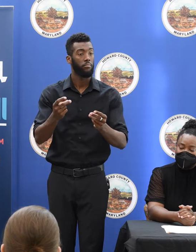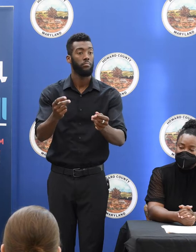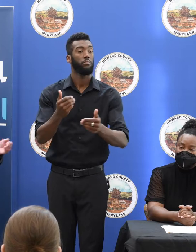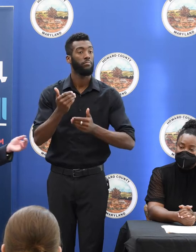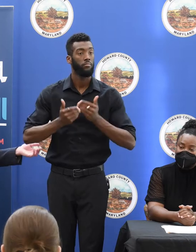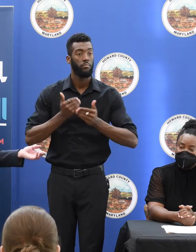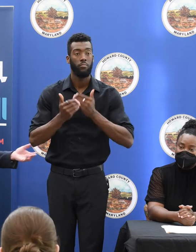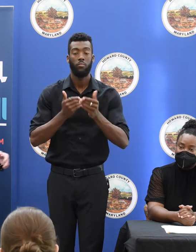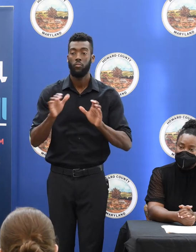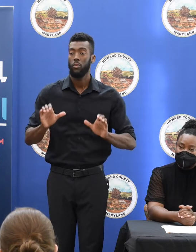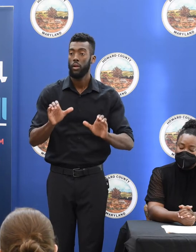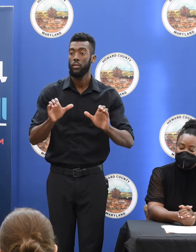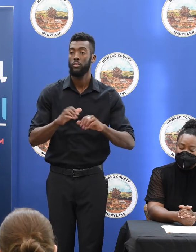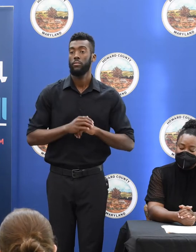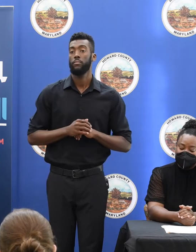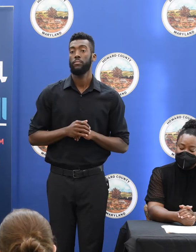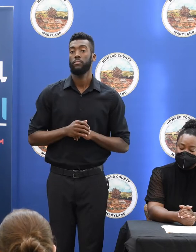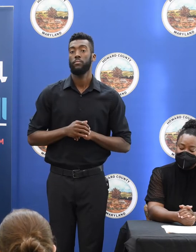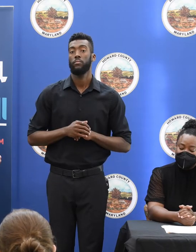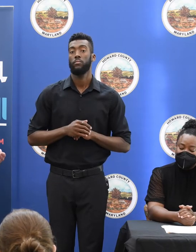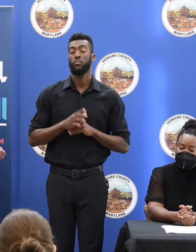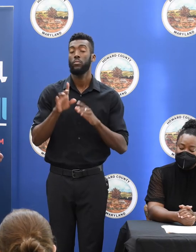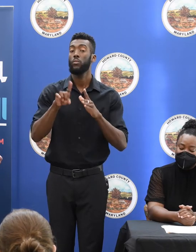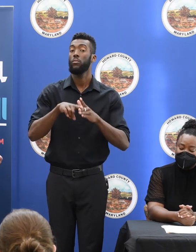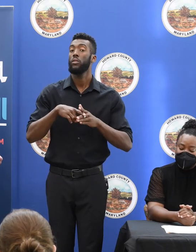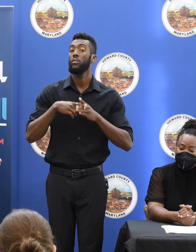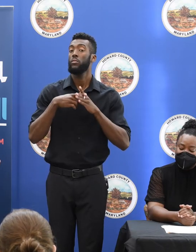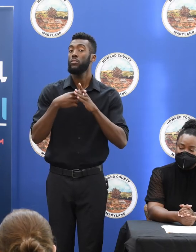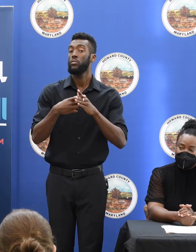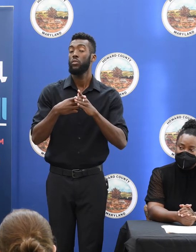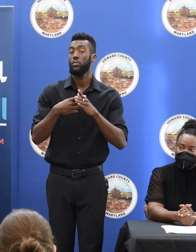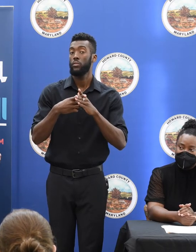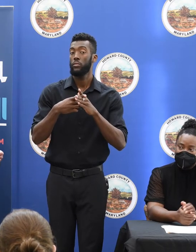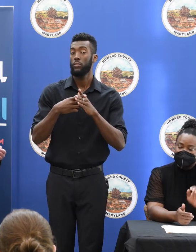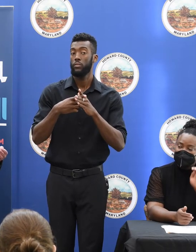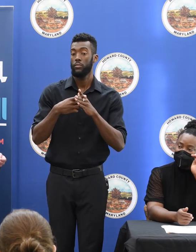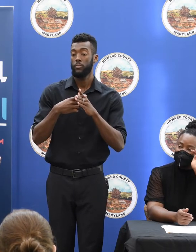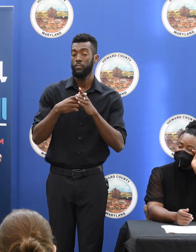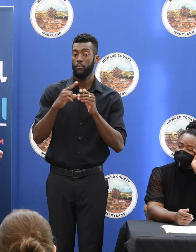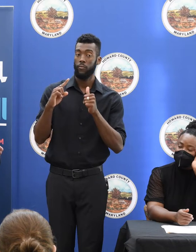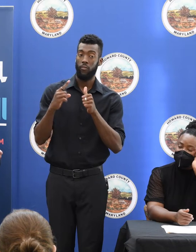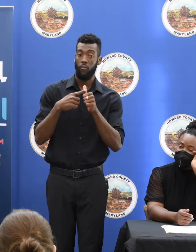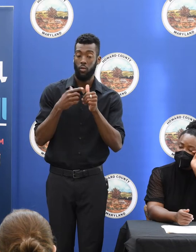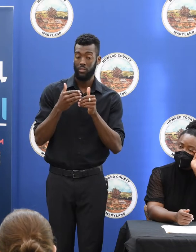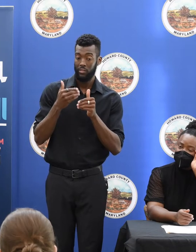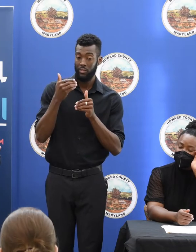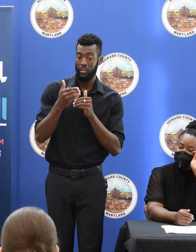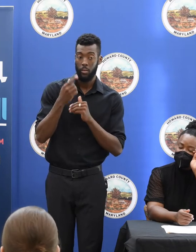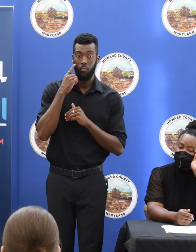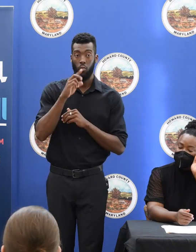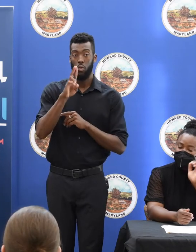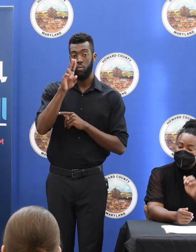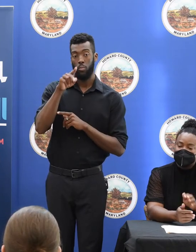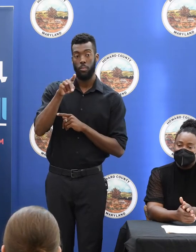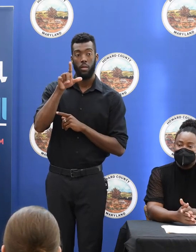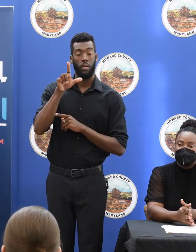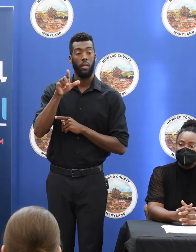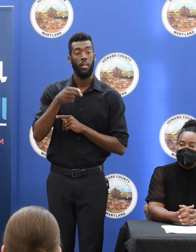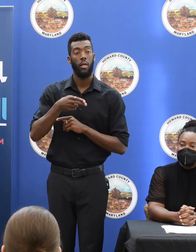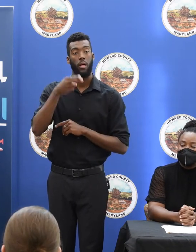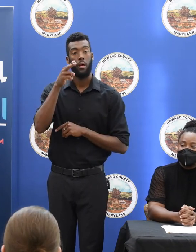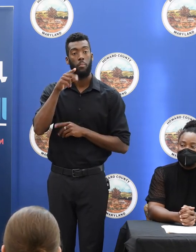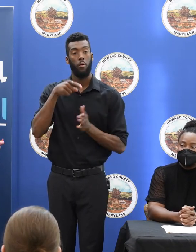action. And as the bearer said, we're getting on the verge of the initial steps, upper payment limits, which will affect